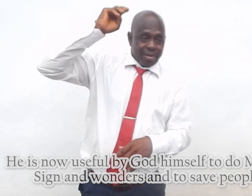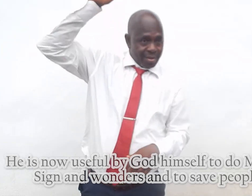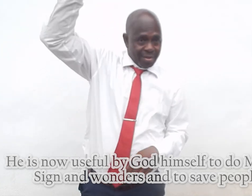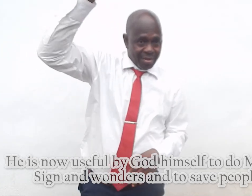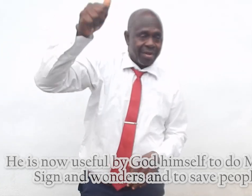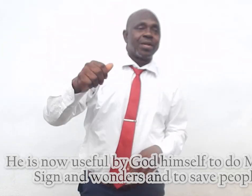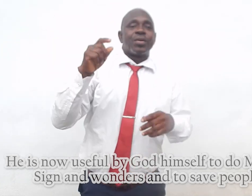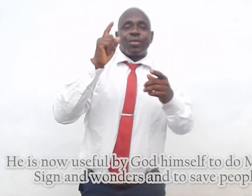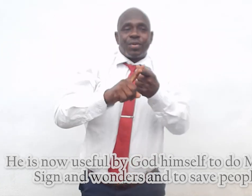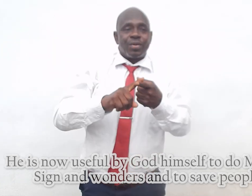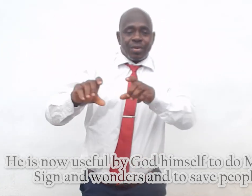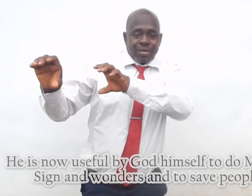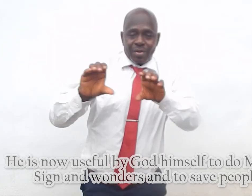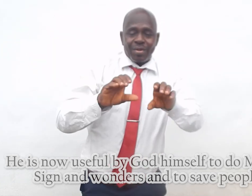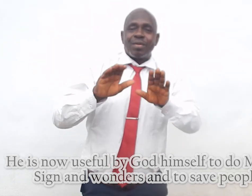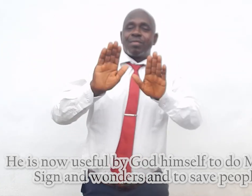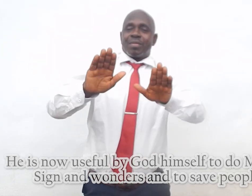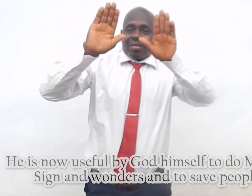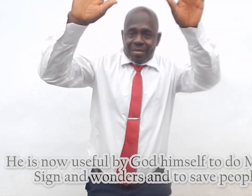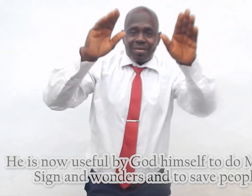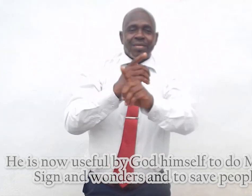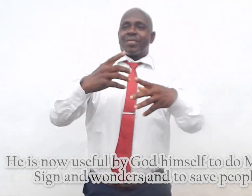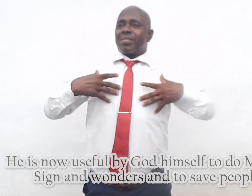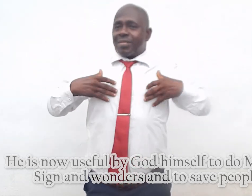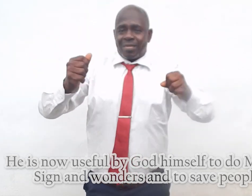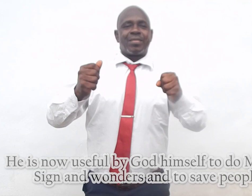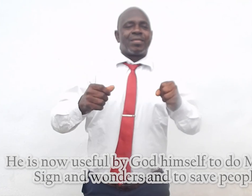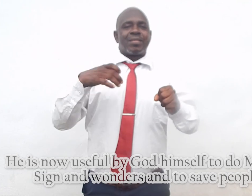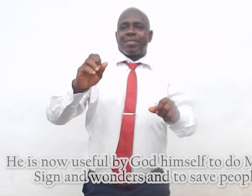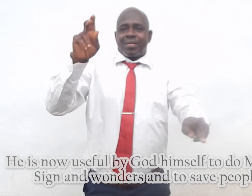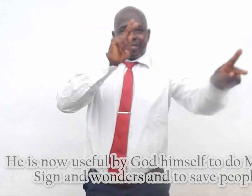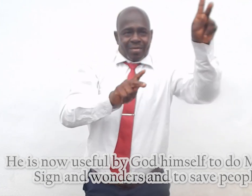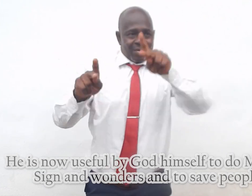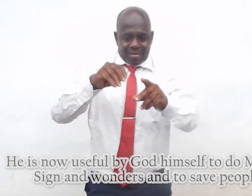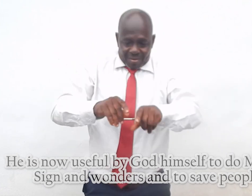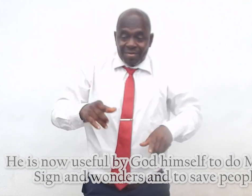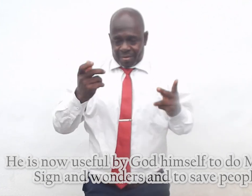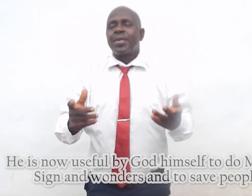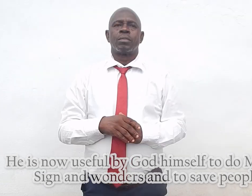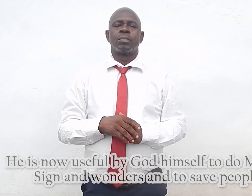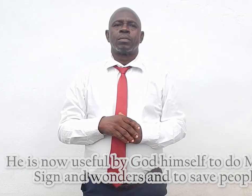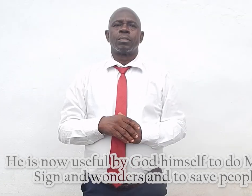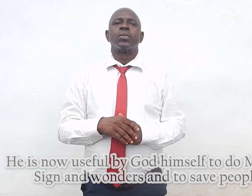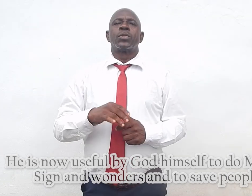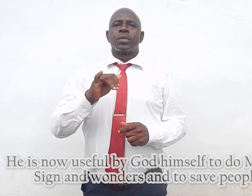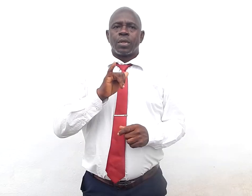by god inside to do miracles signs and wonders and to save people